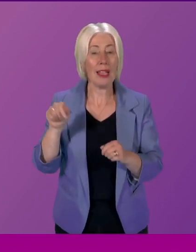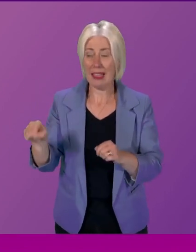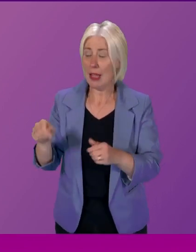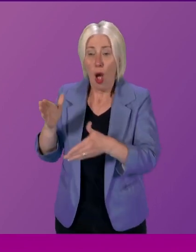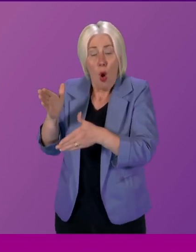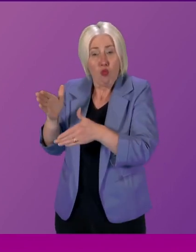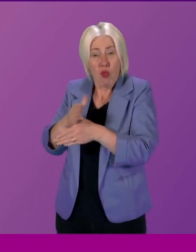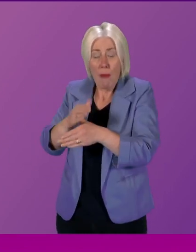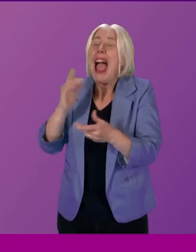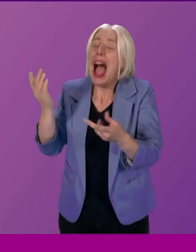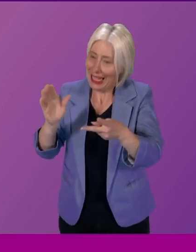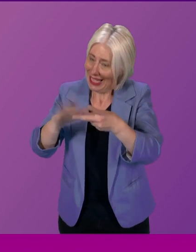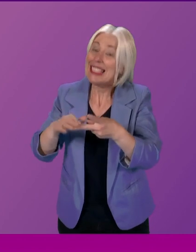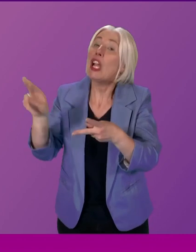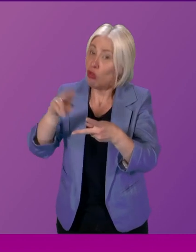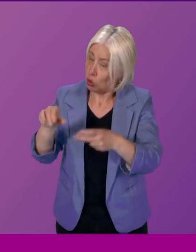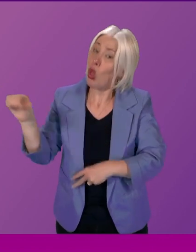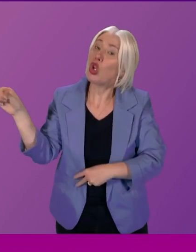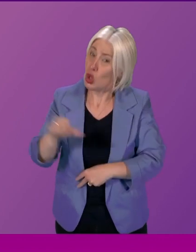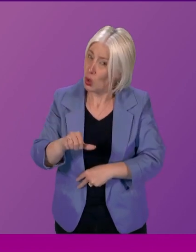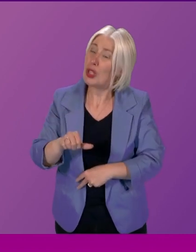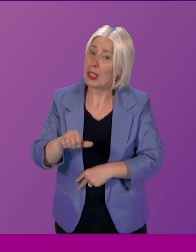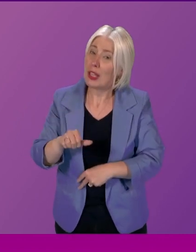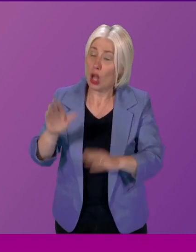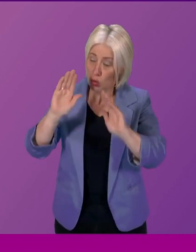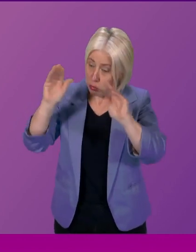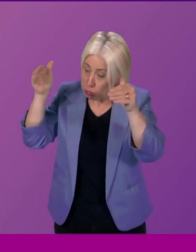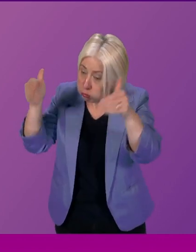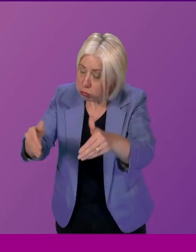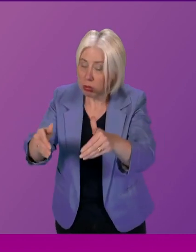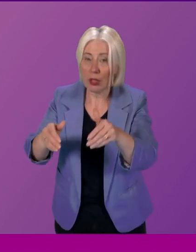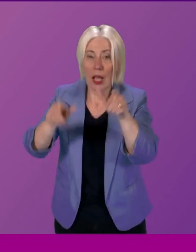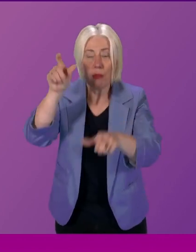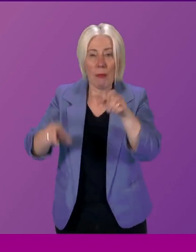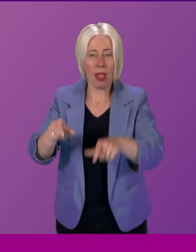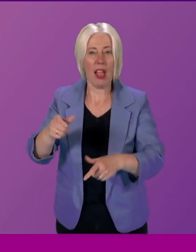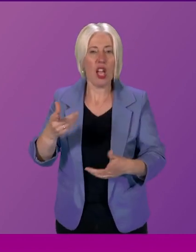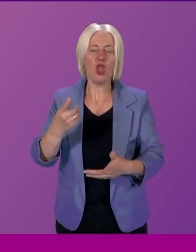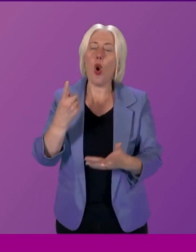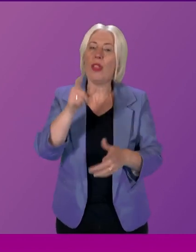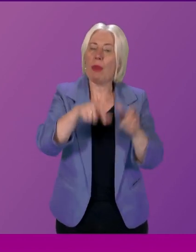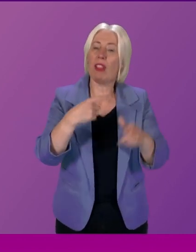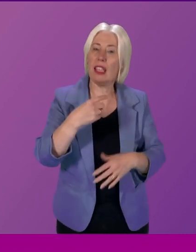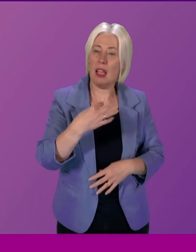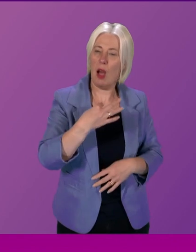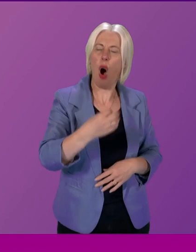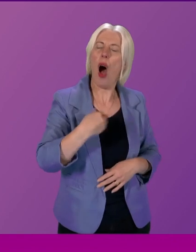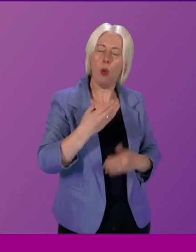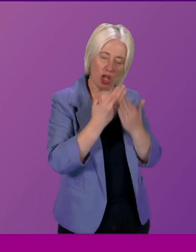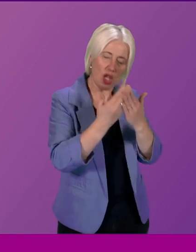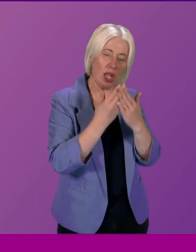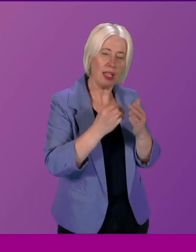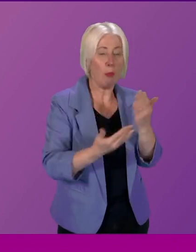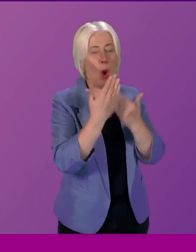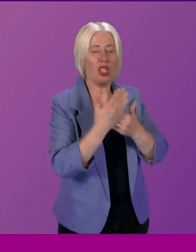secondary schools. What we do is we focus that on those young people who self-select and take modern studies. It's a whole school, whole community